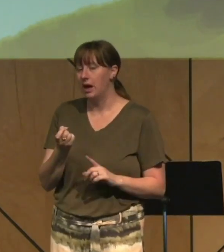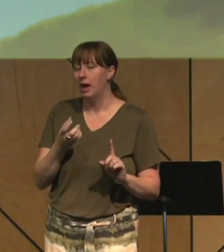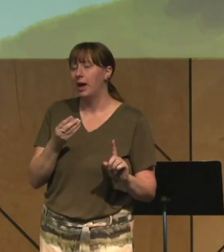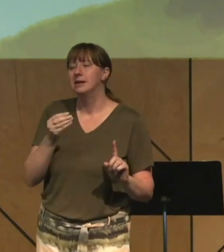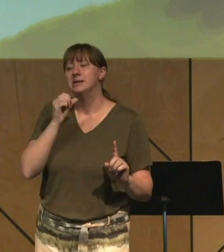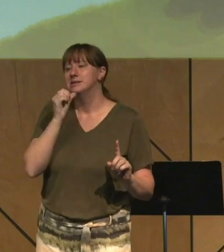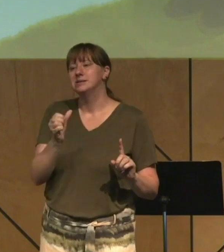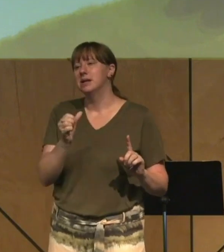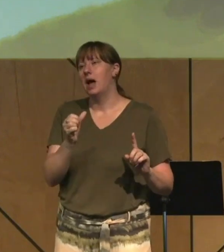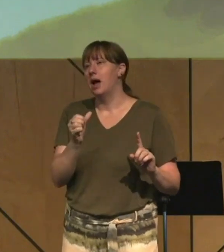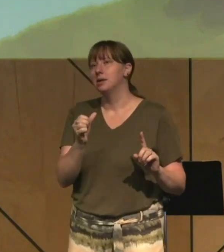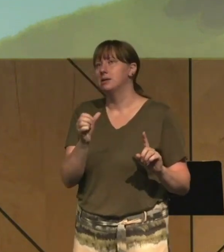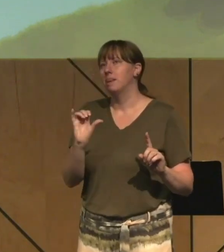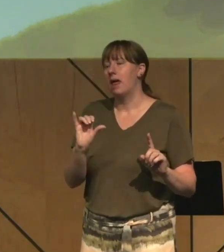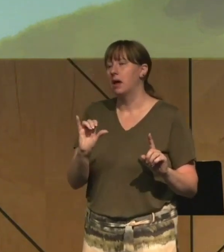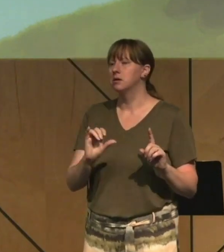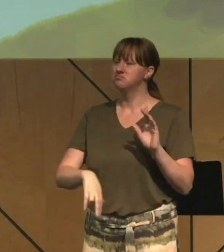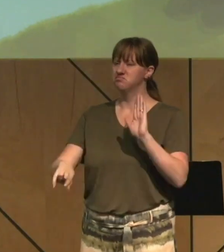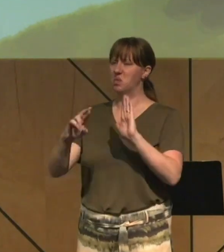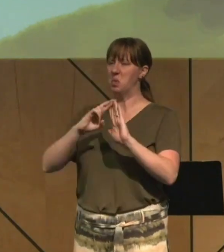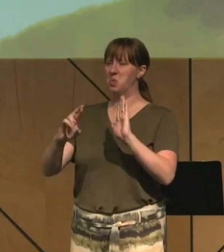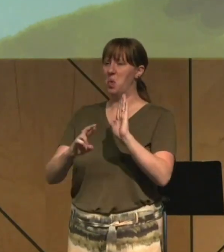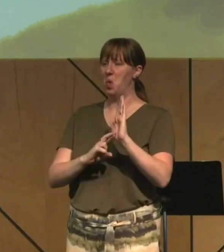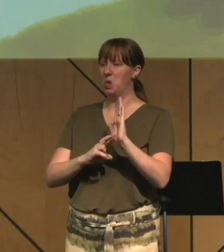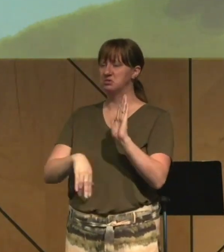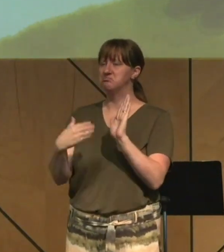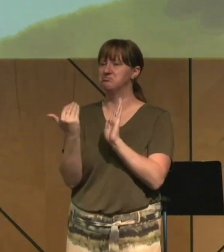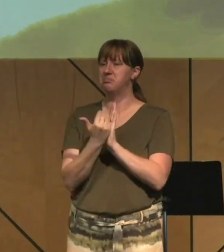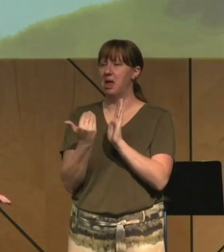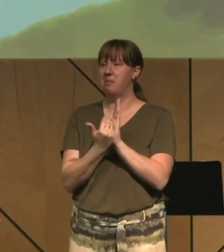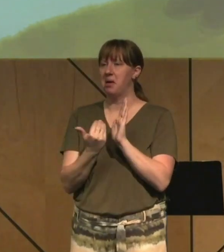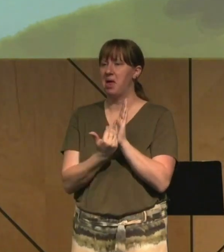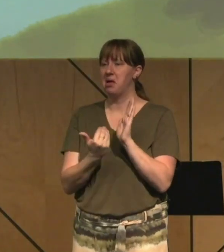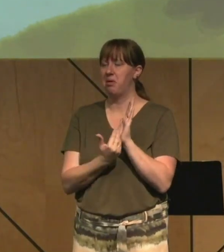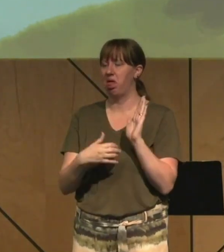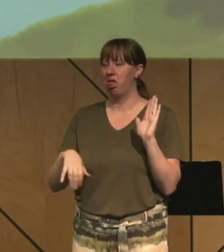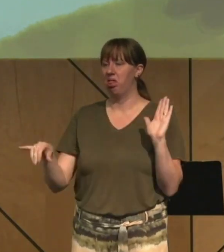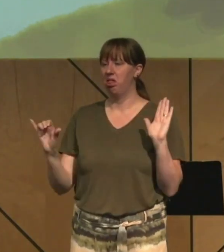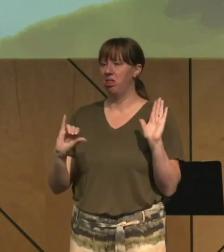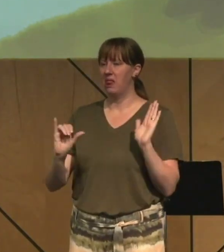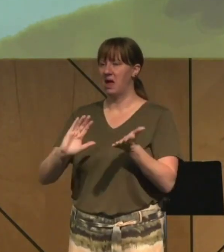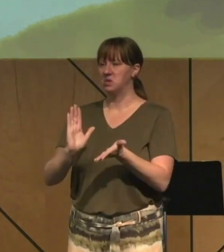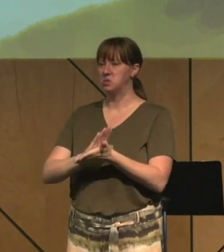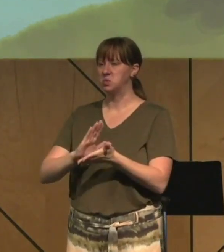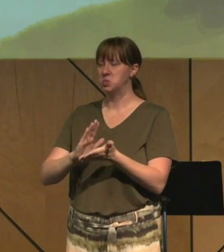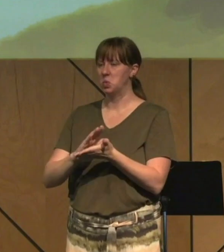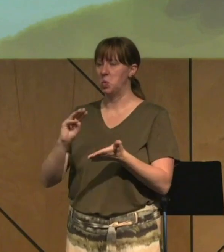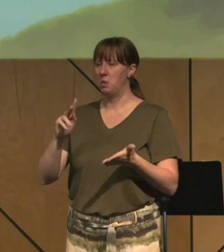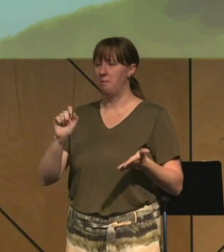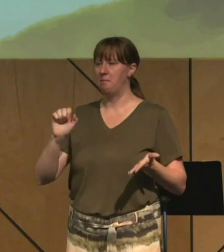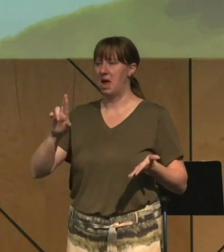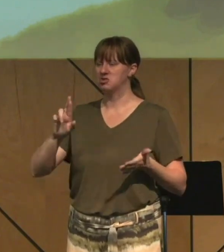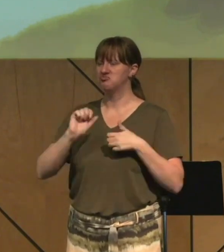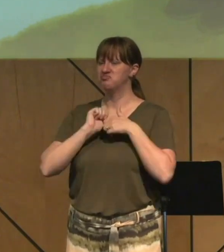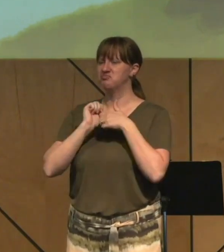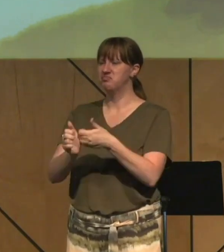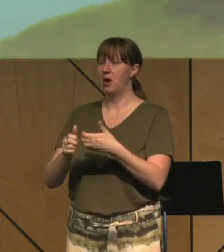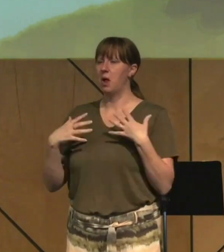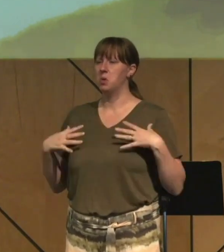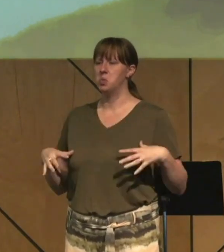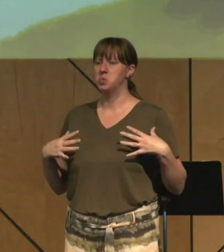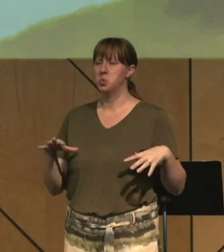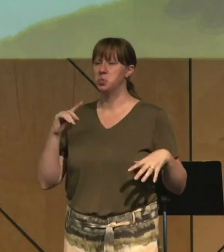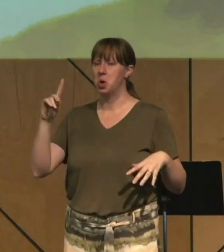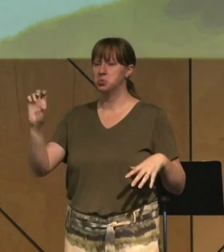regulations or maybe like a Victorian schoolmaster making sure everybody abides by the dress code or like a